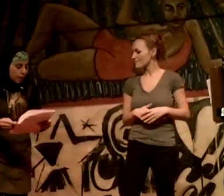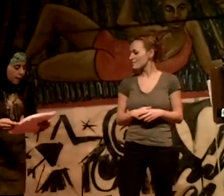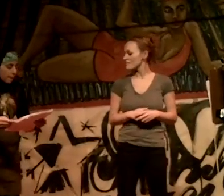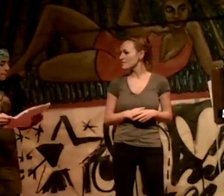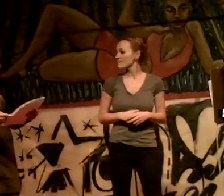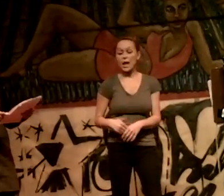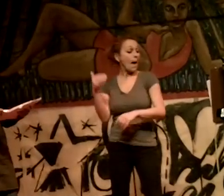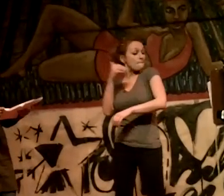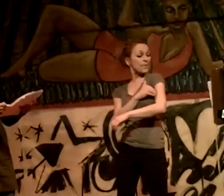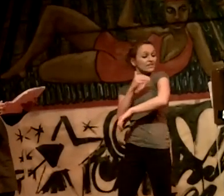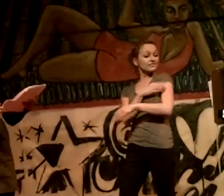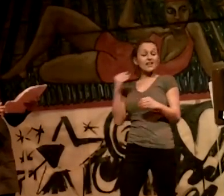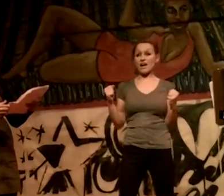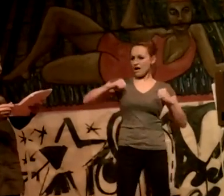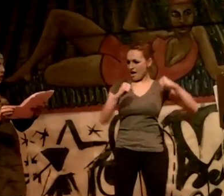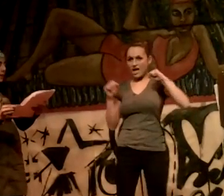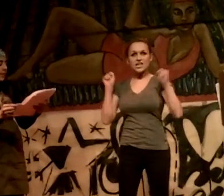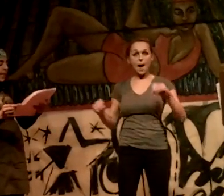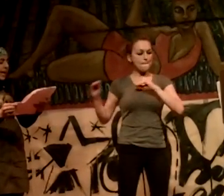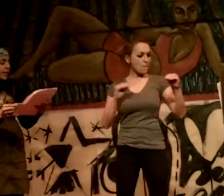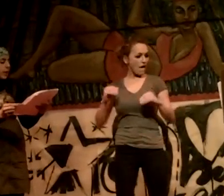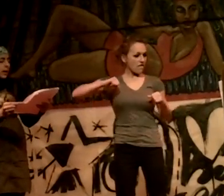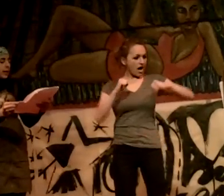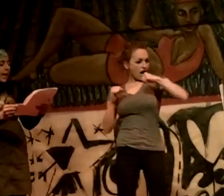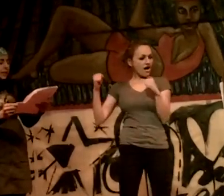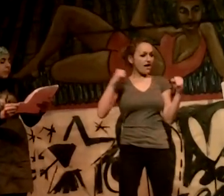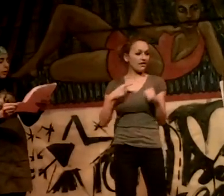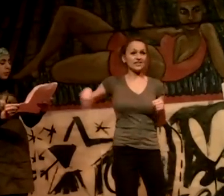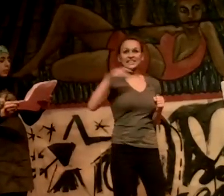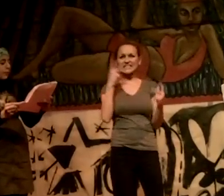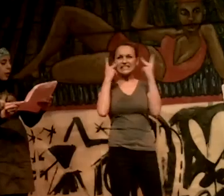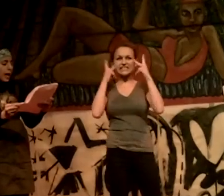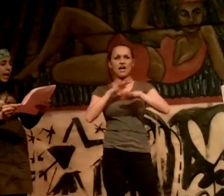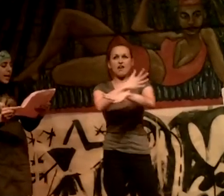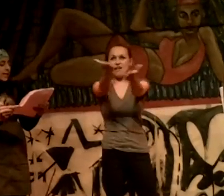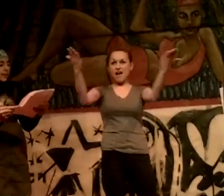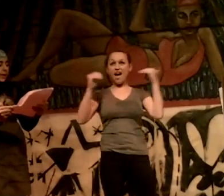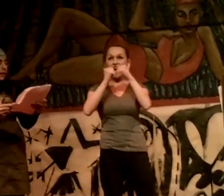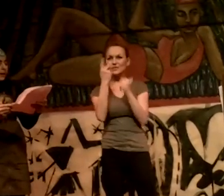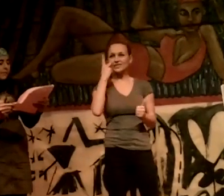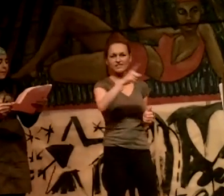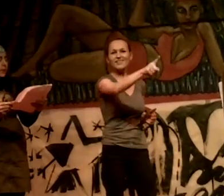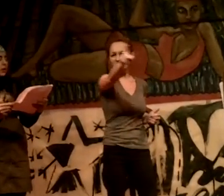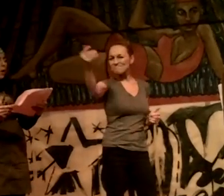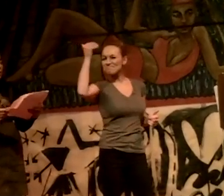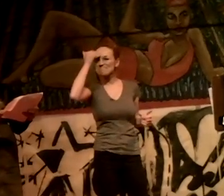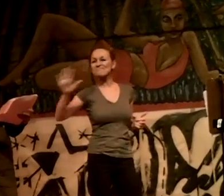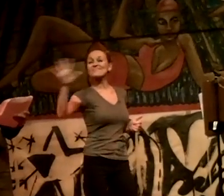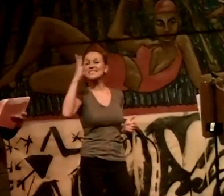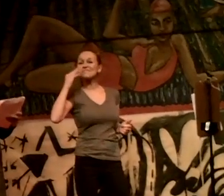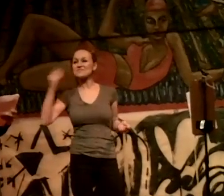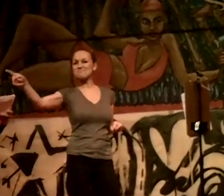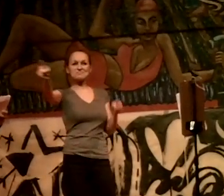Muscles of fiction, stained glass murals for eyes in an infamous ocean of ears.